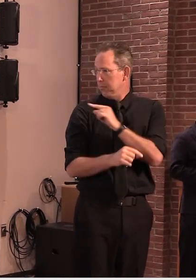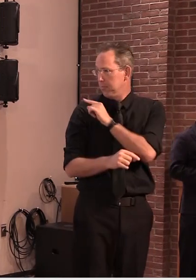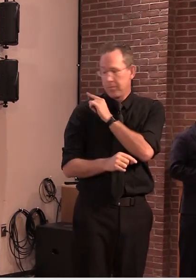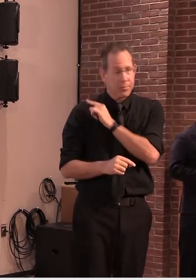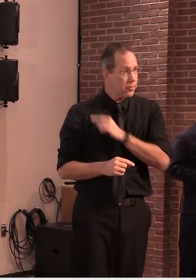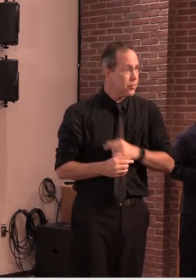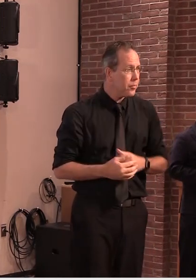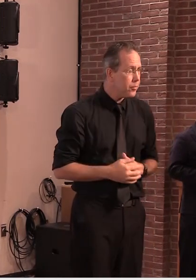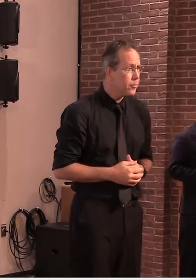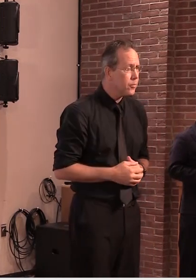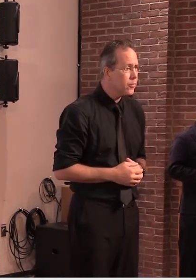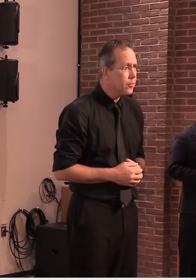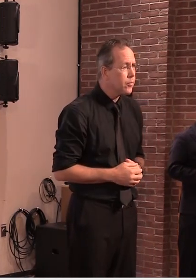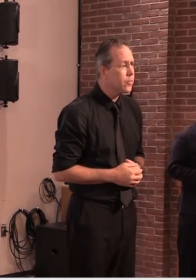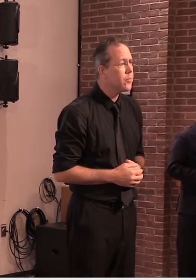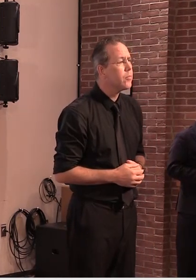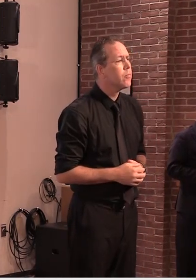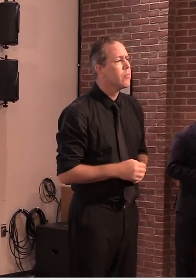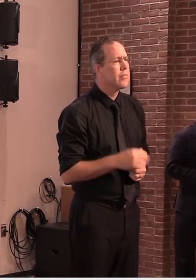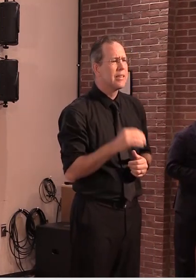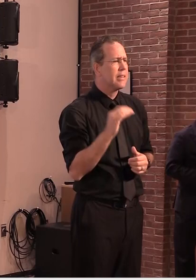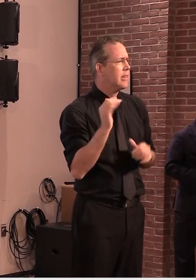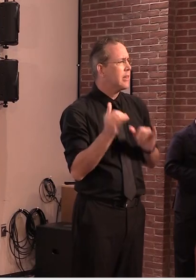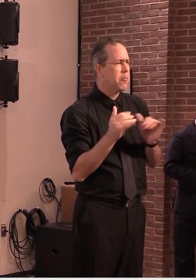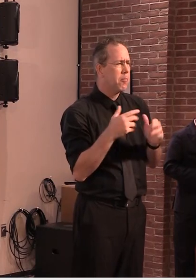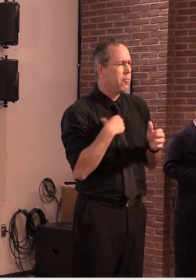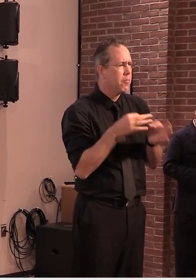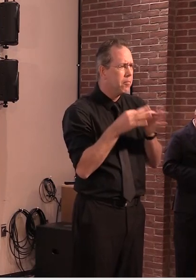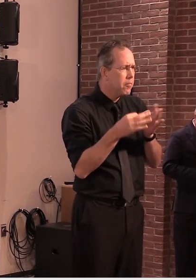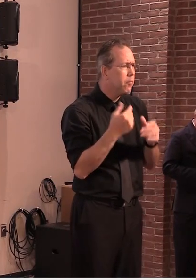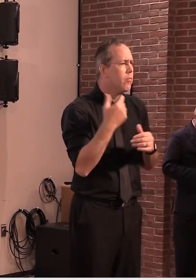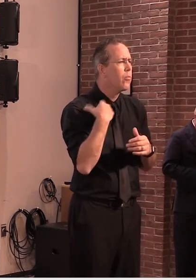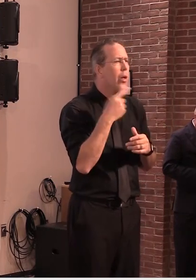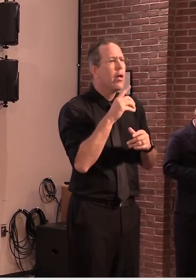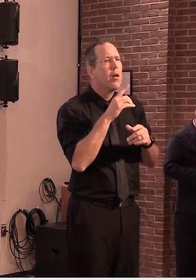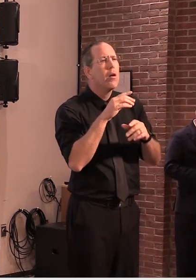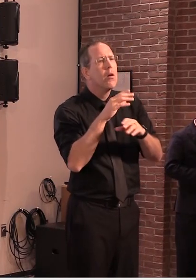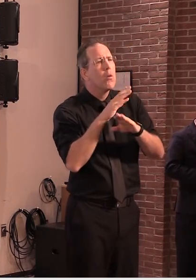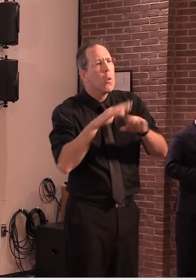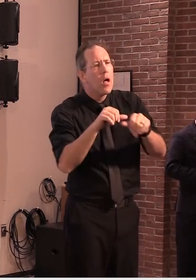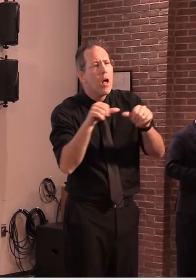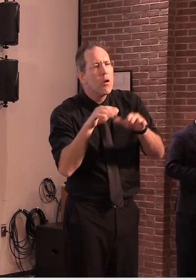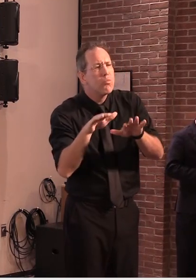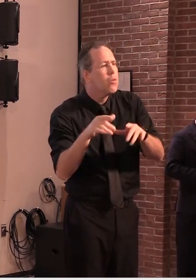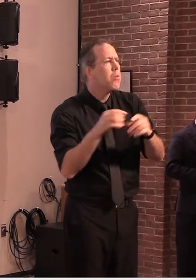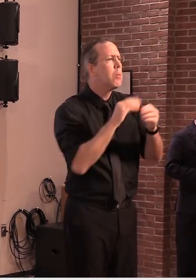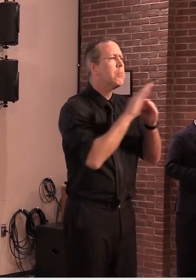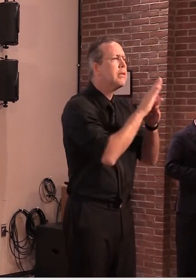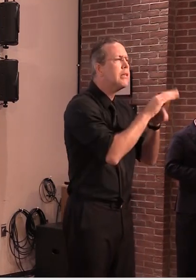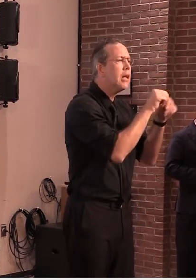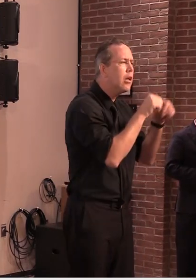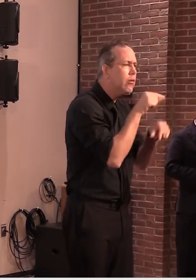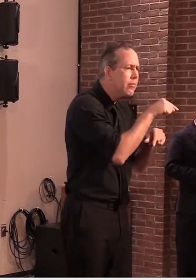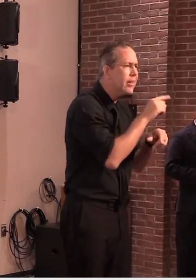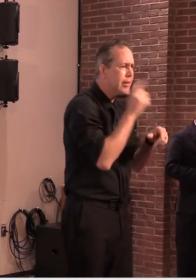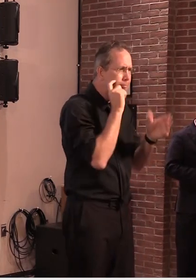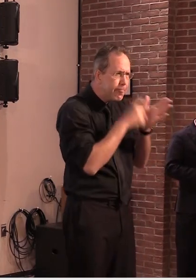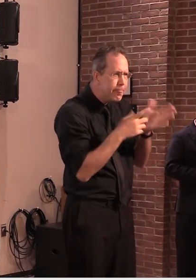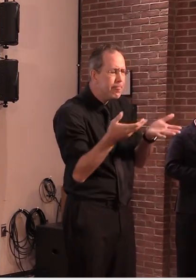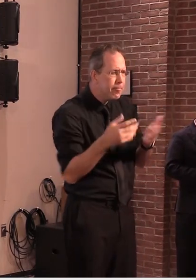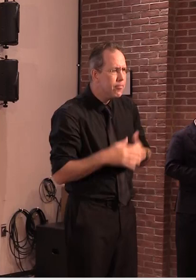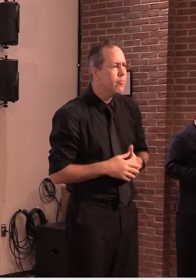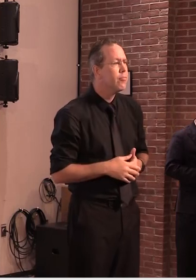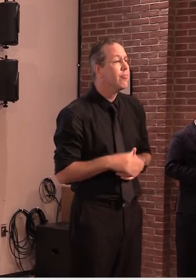several intense hot spots. Their similarity again underscores our findings that rural areas are no longer